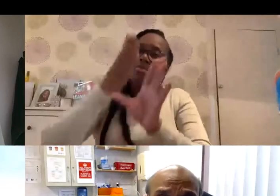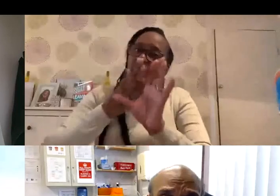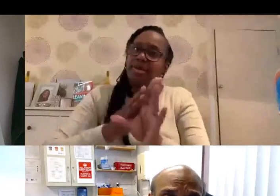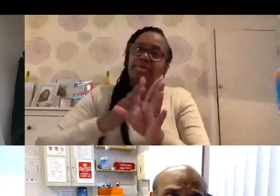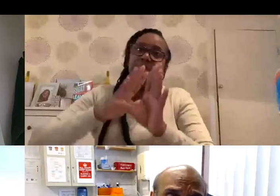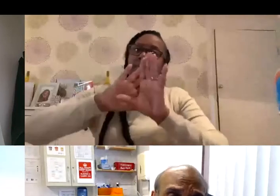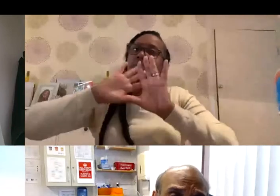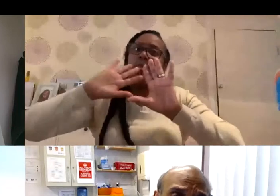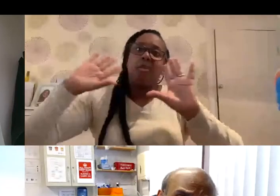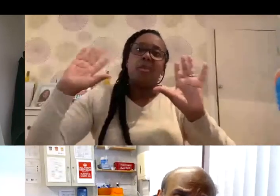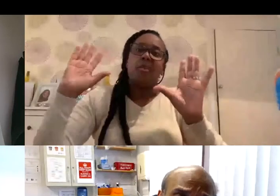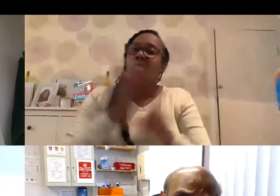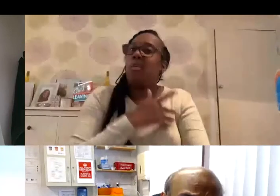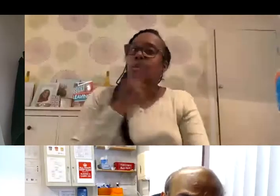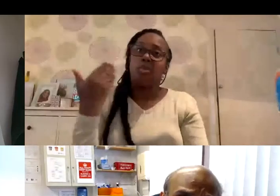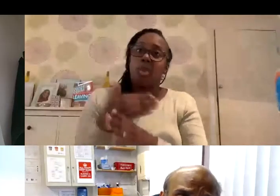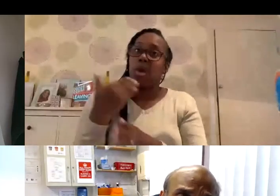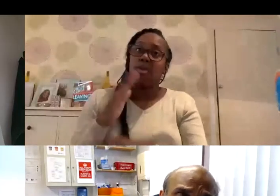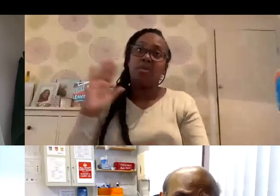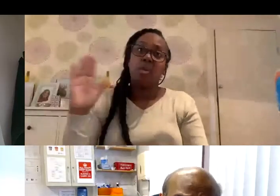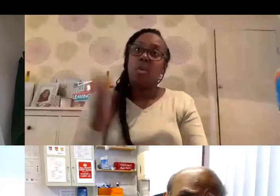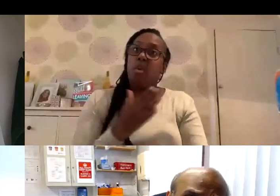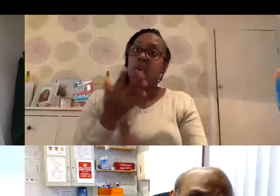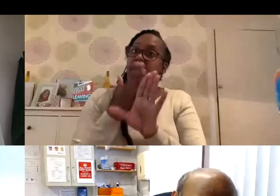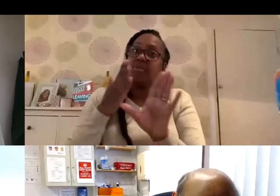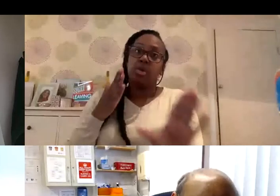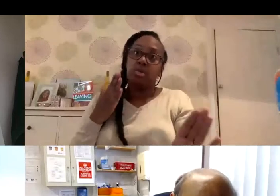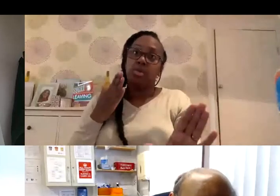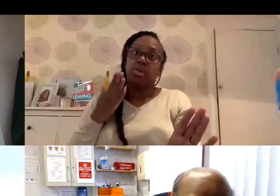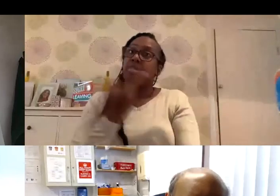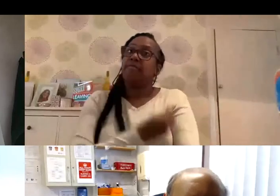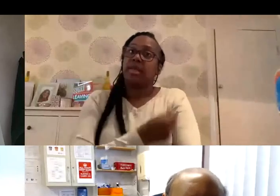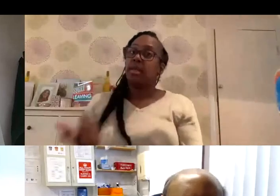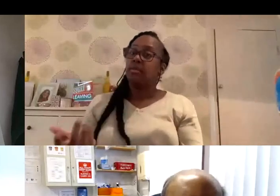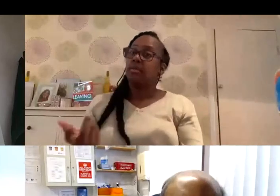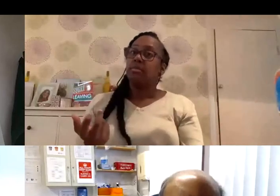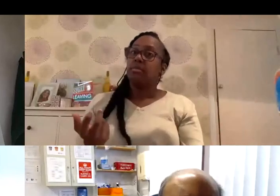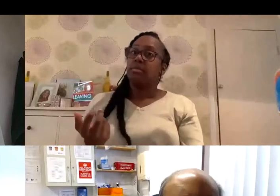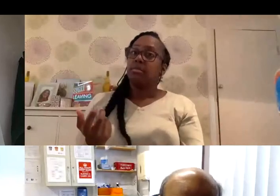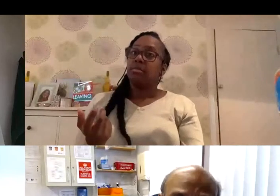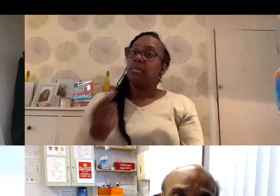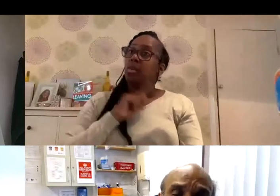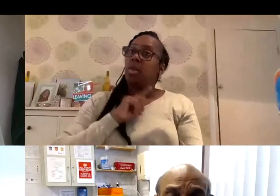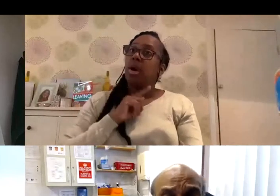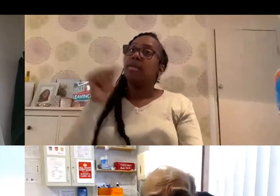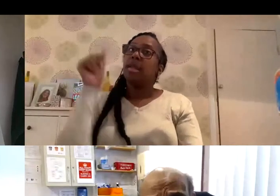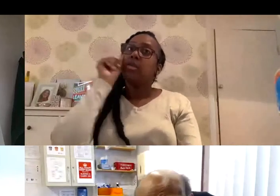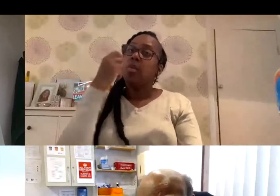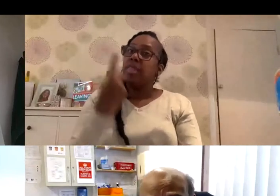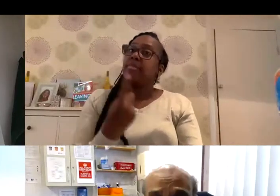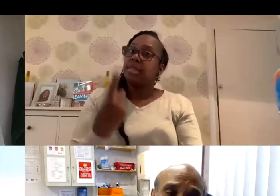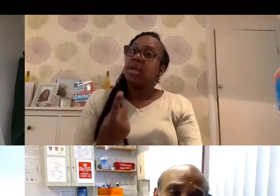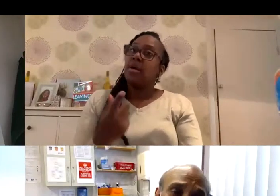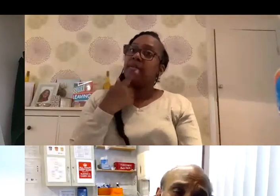I have worked with in my life, all of them have queued up and have had the vaccine, because they have worked out themselves that